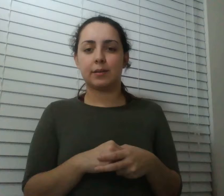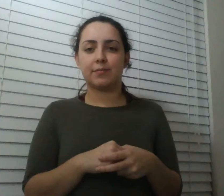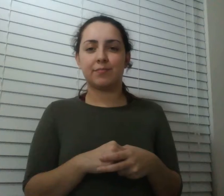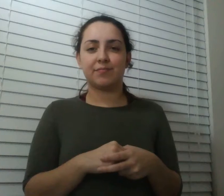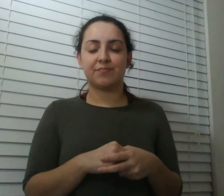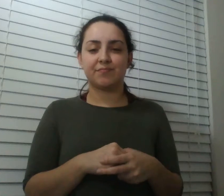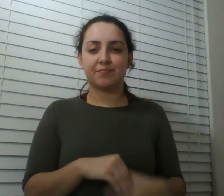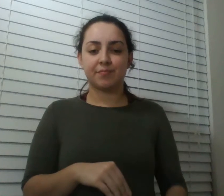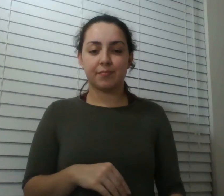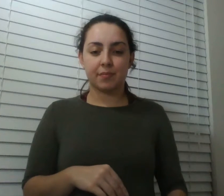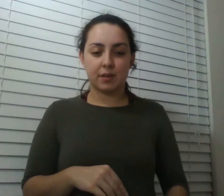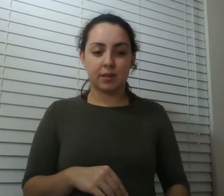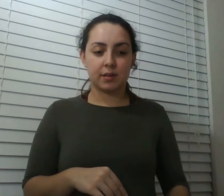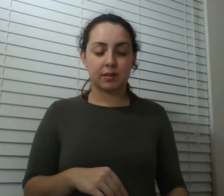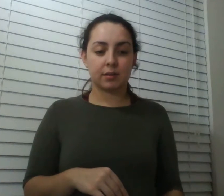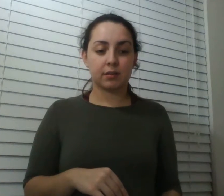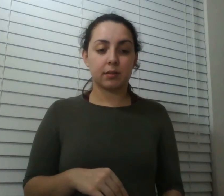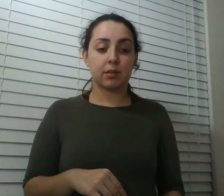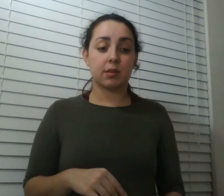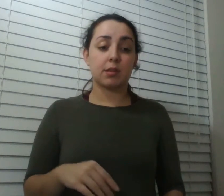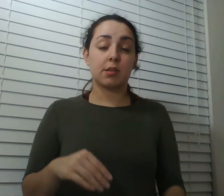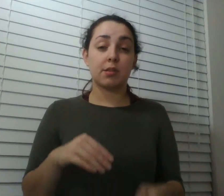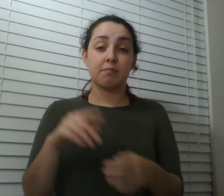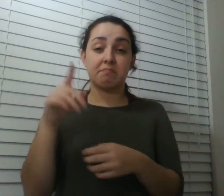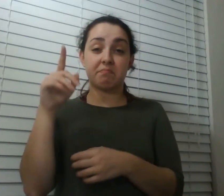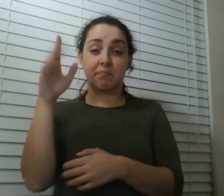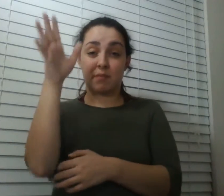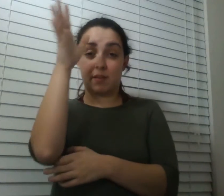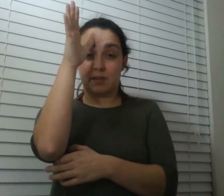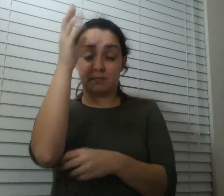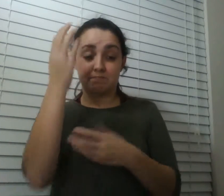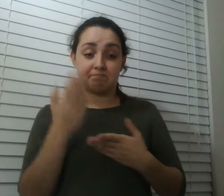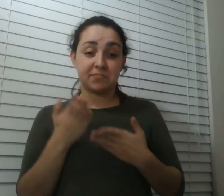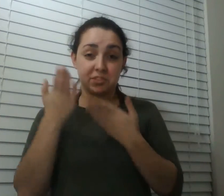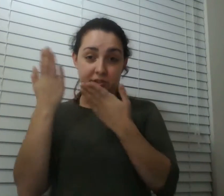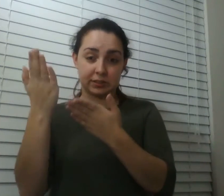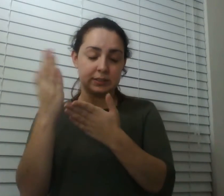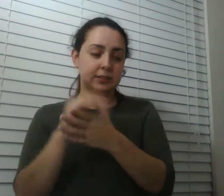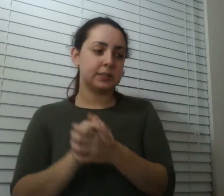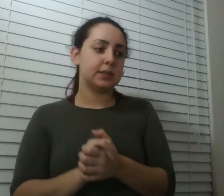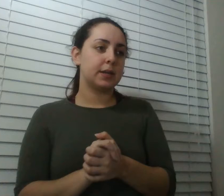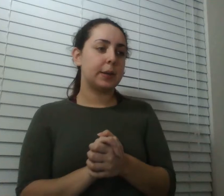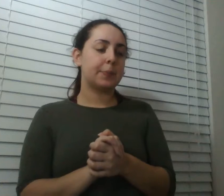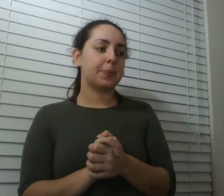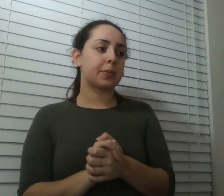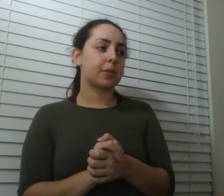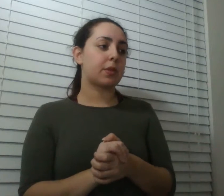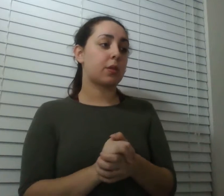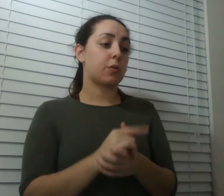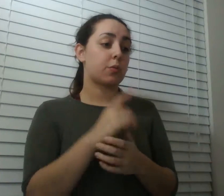he made a suggestion which i think is really clever he suggested one scale where